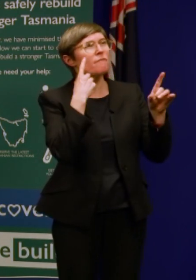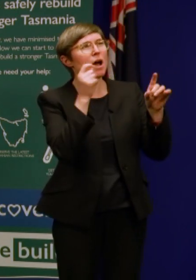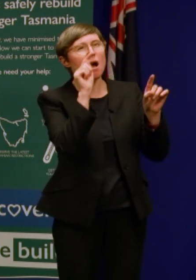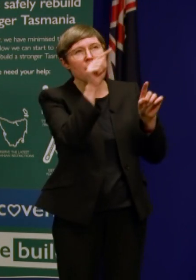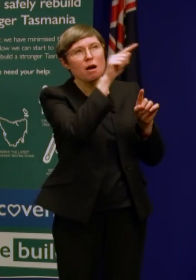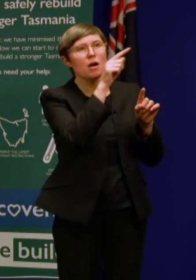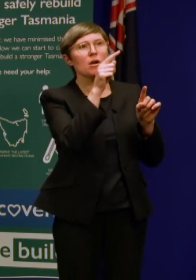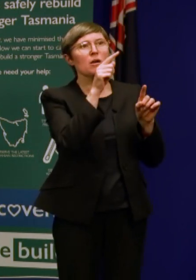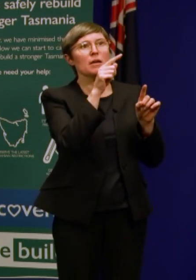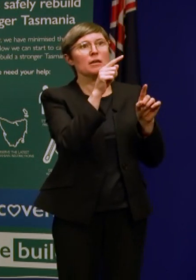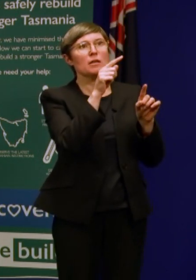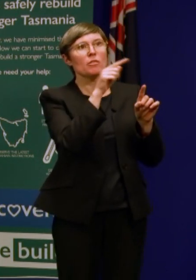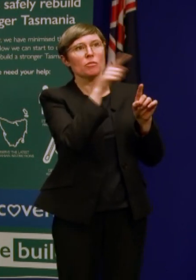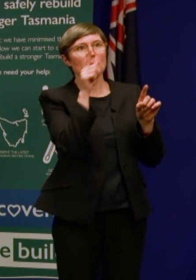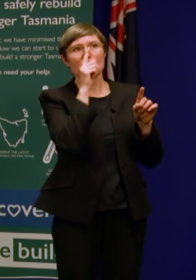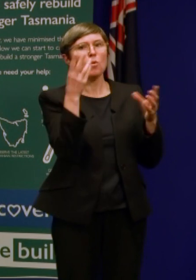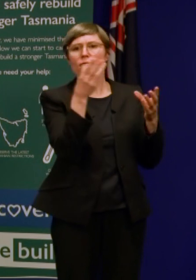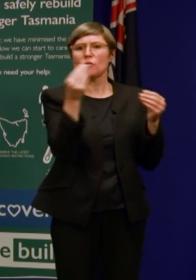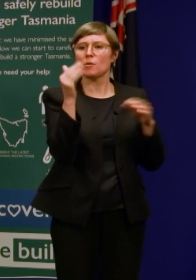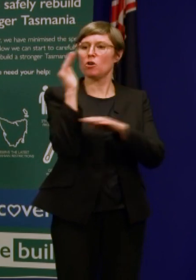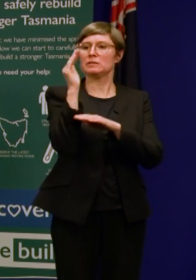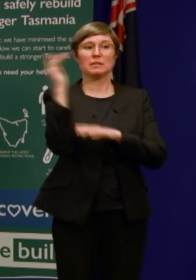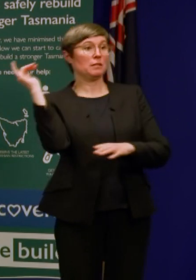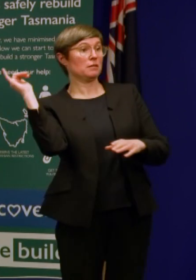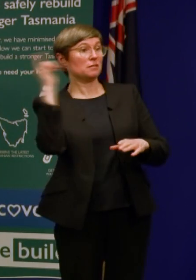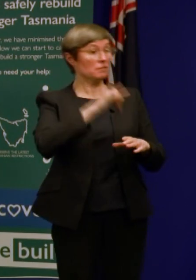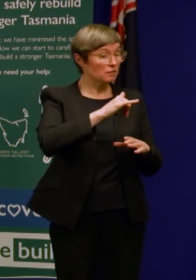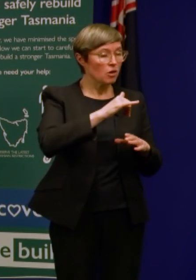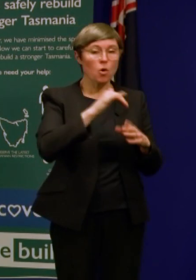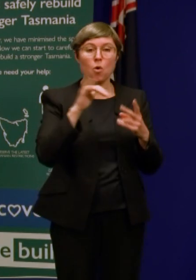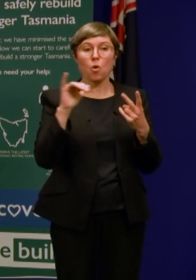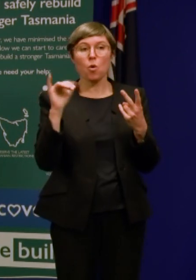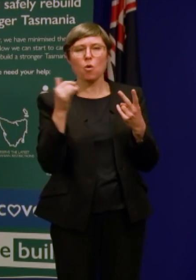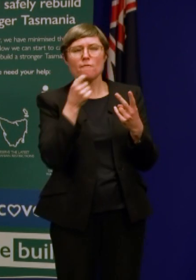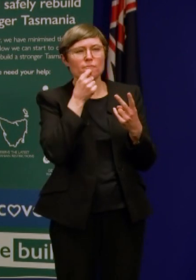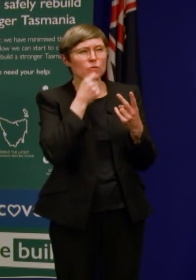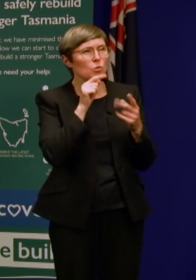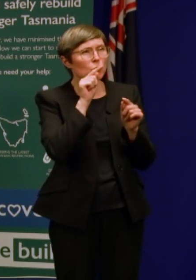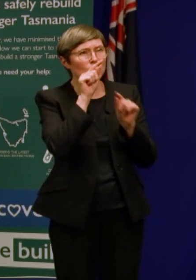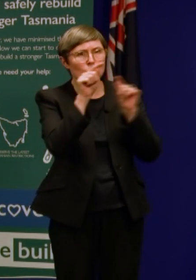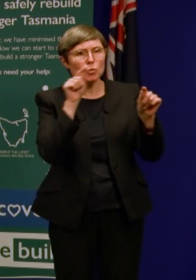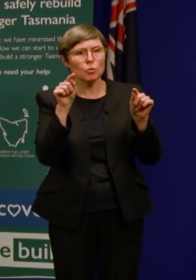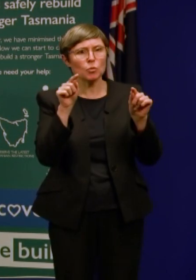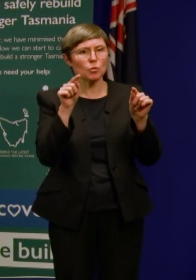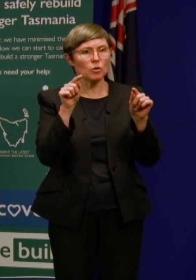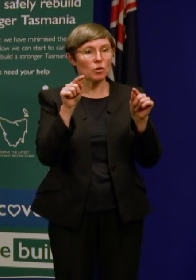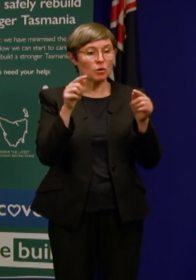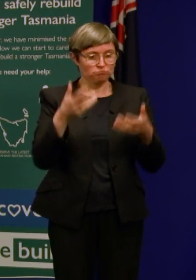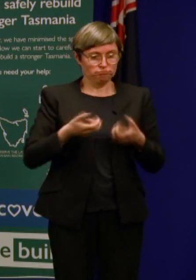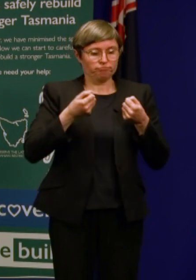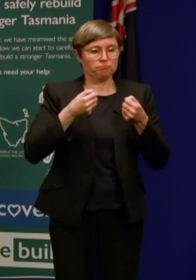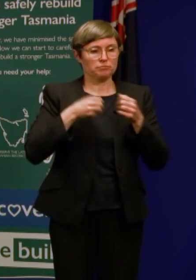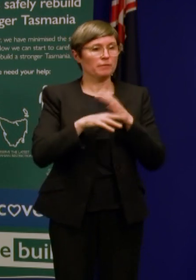across from there have been people who've come from overseas into Australia or in a small number of instances people who acquired their infection in Victoria